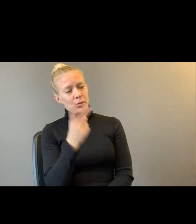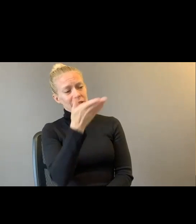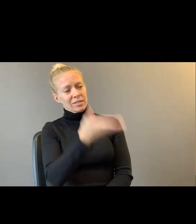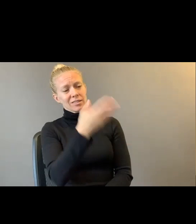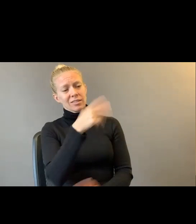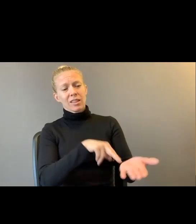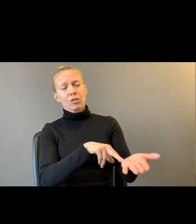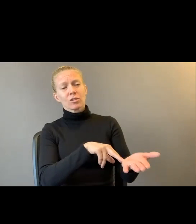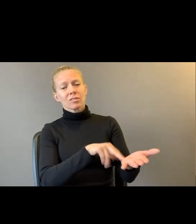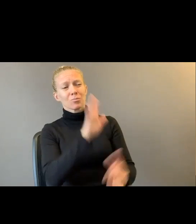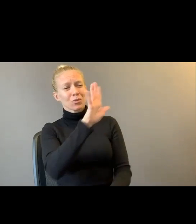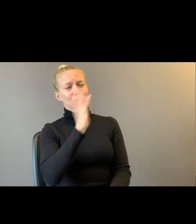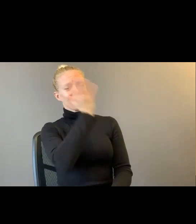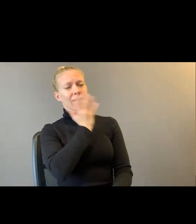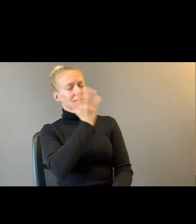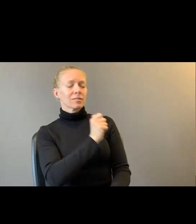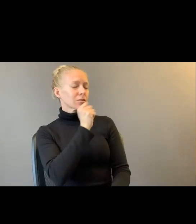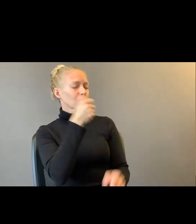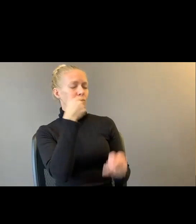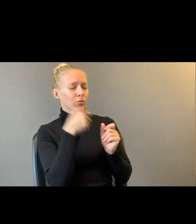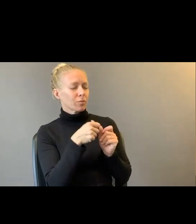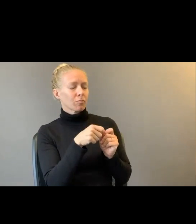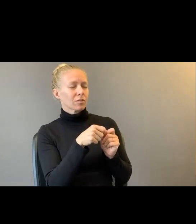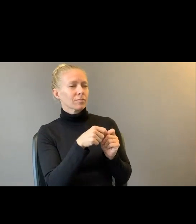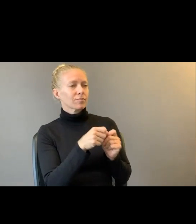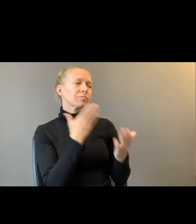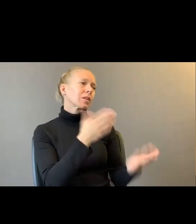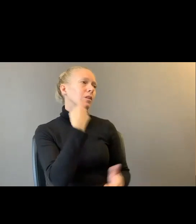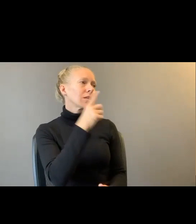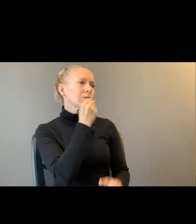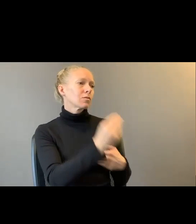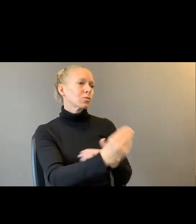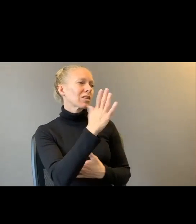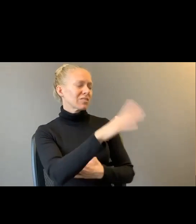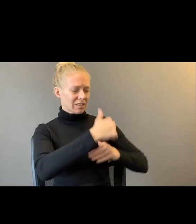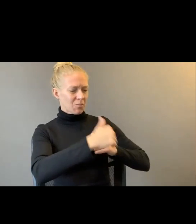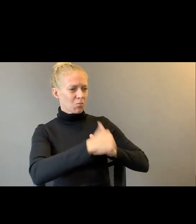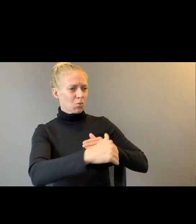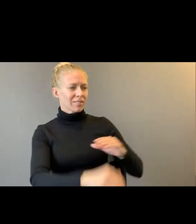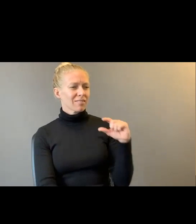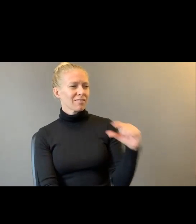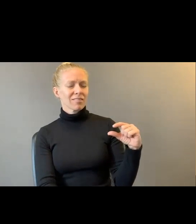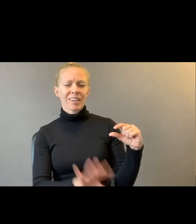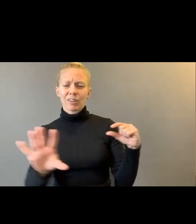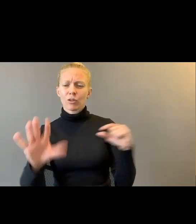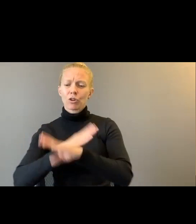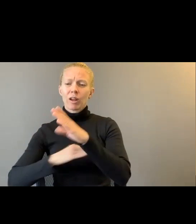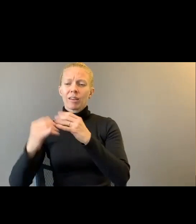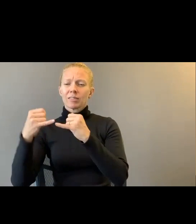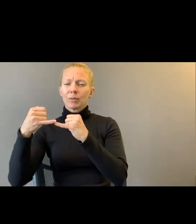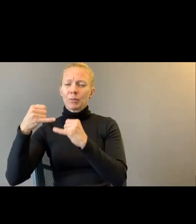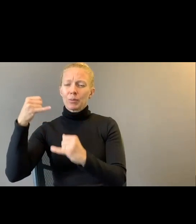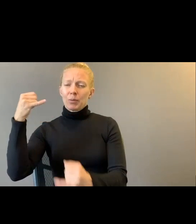her for the toast that is thicker than my mother's hand. That morphine is some powerful shit,